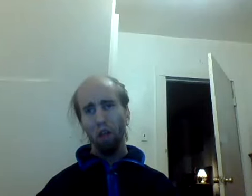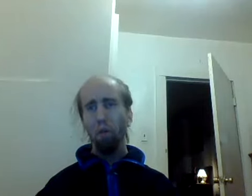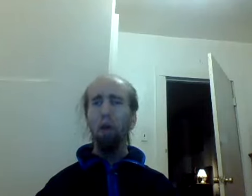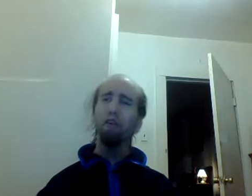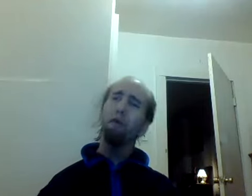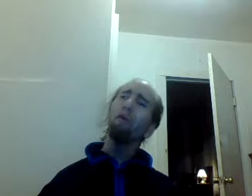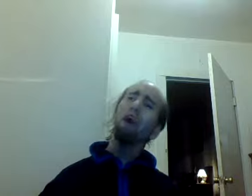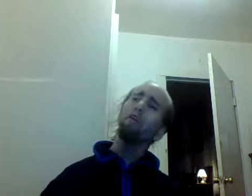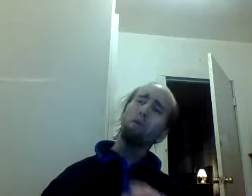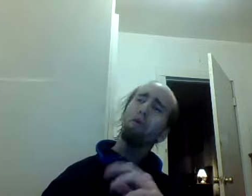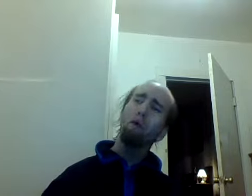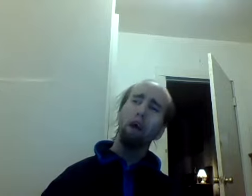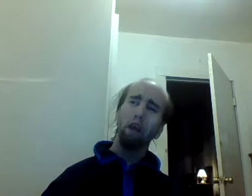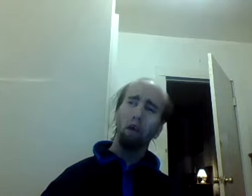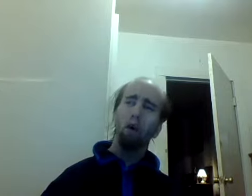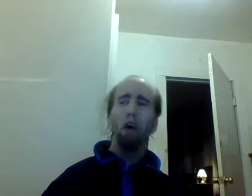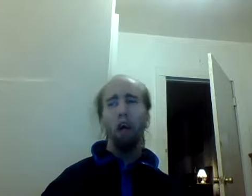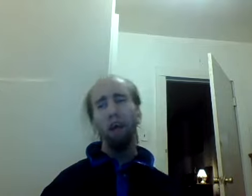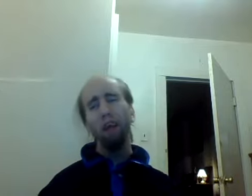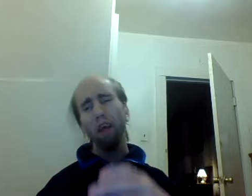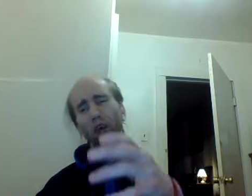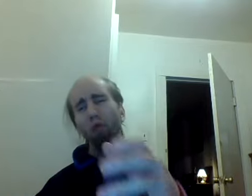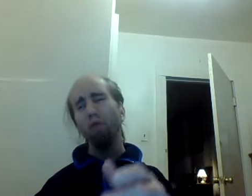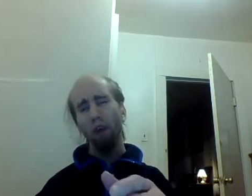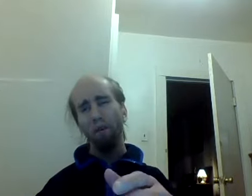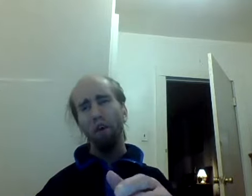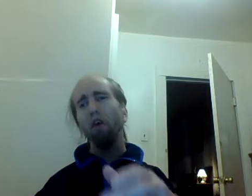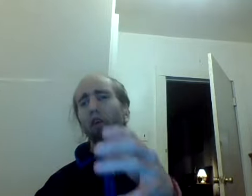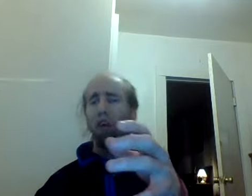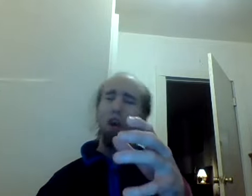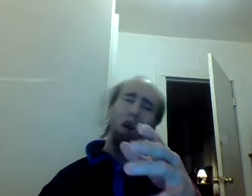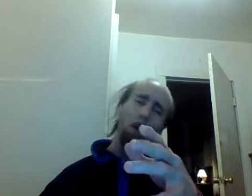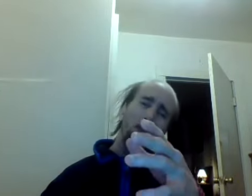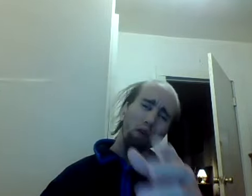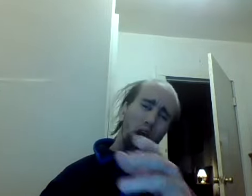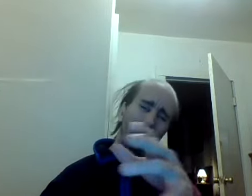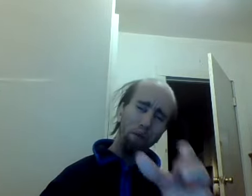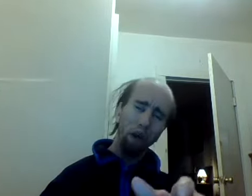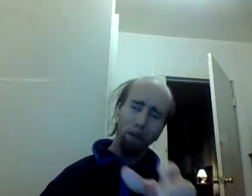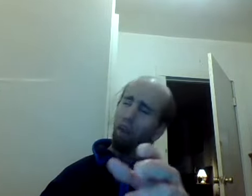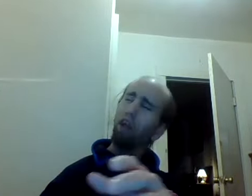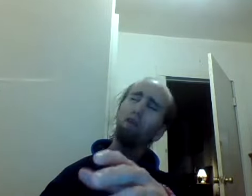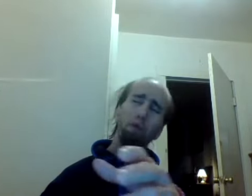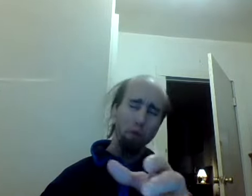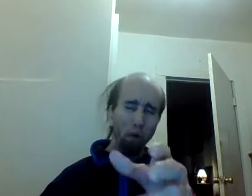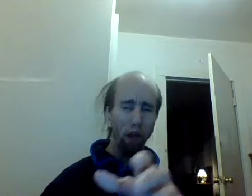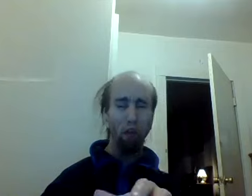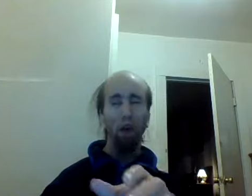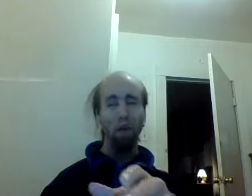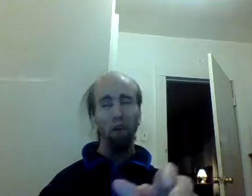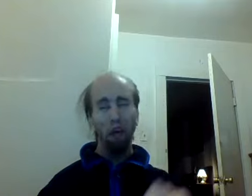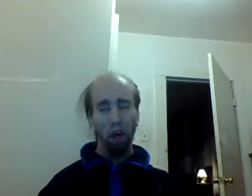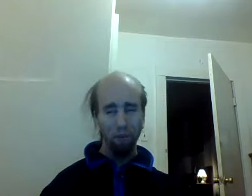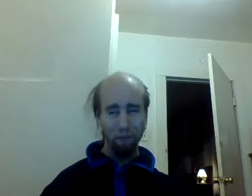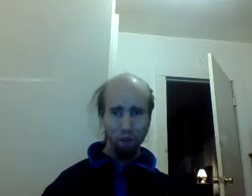the mainstream takes people like you and they use them to your to their advantage they use people like you every day